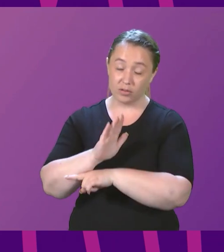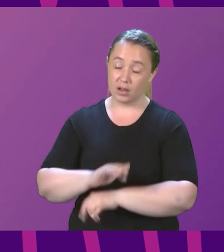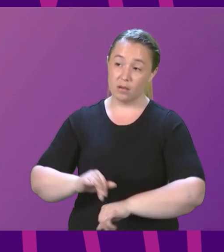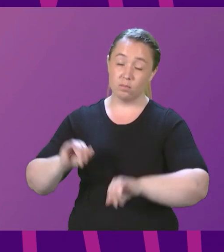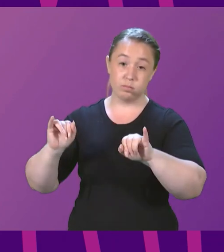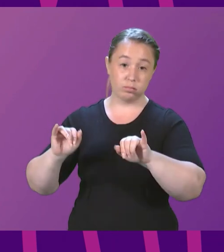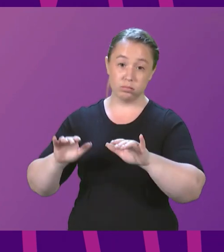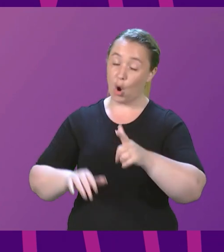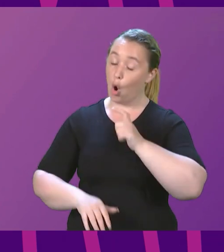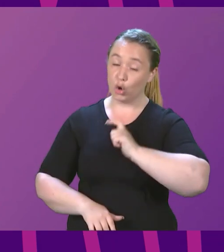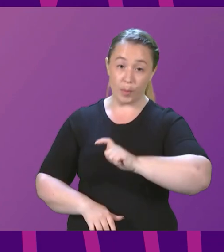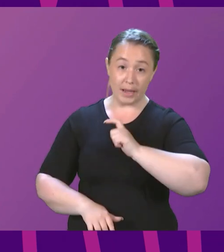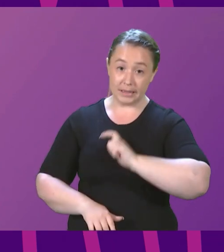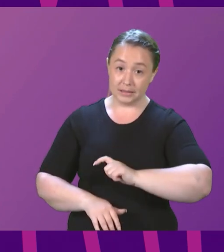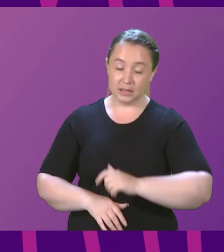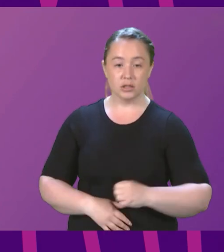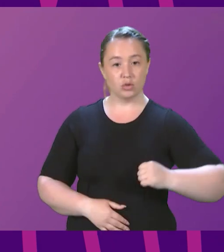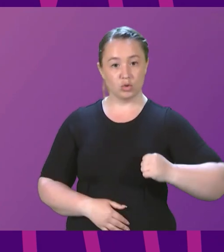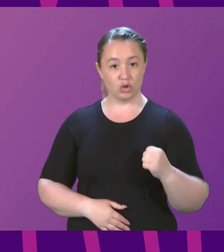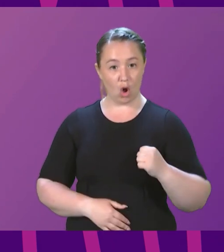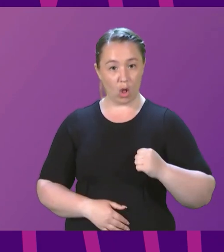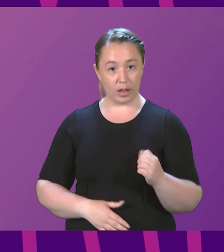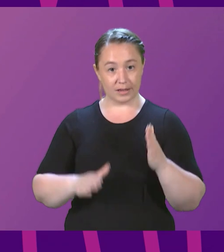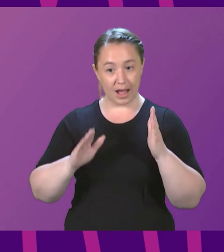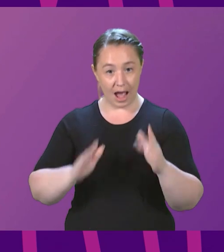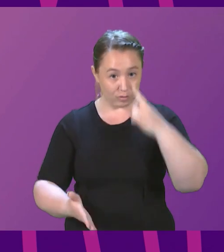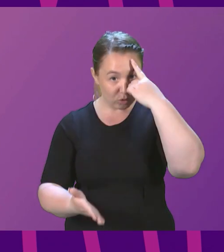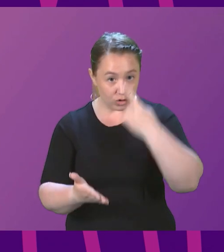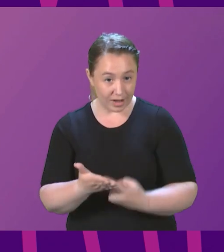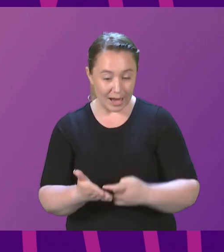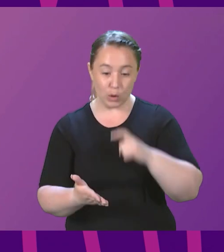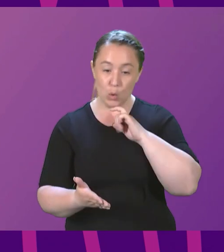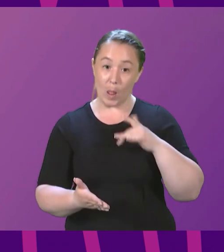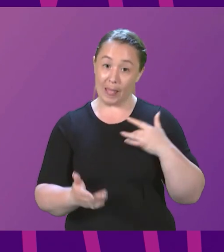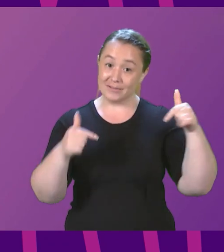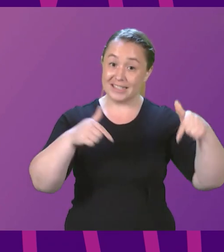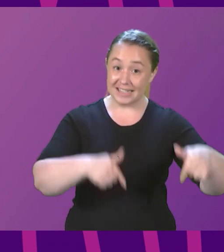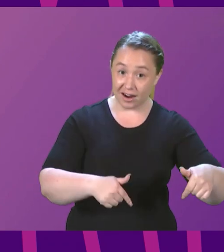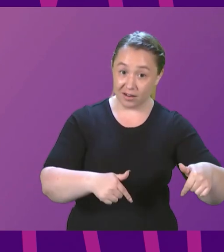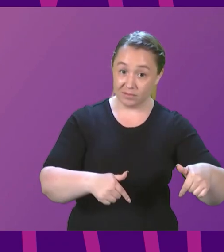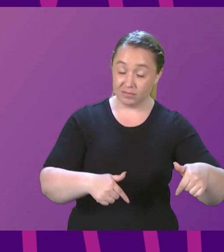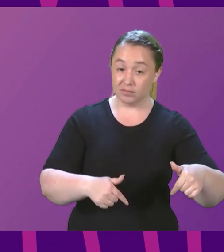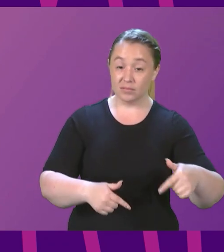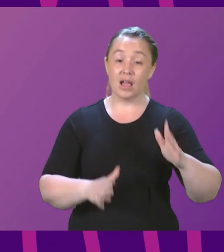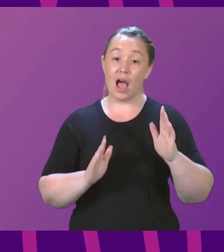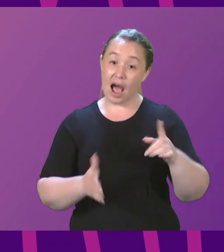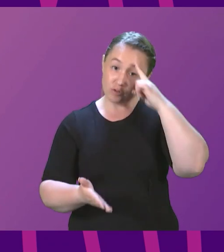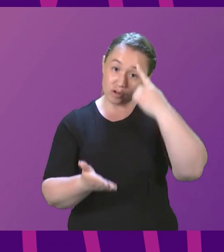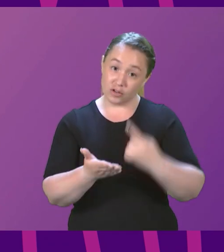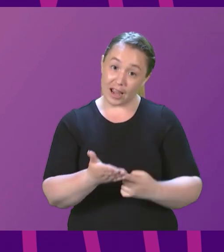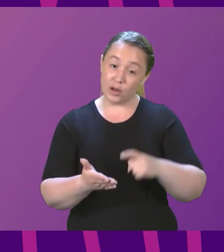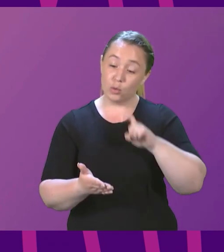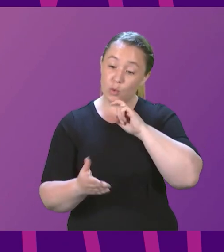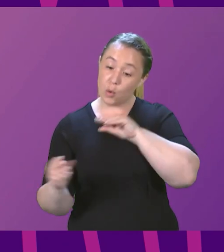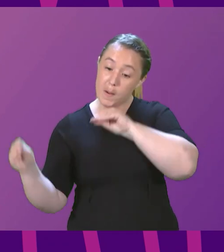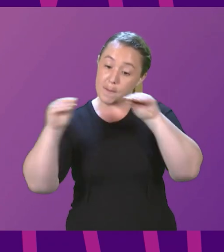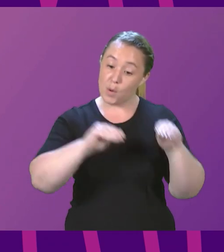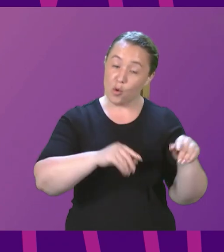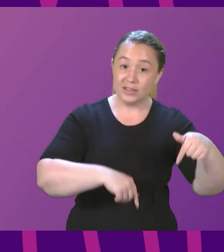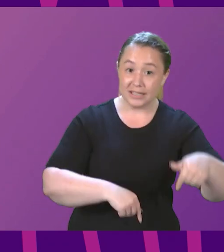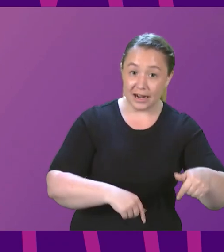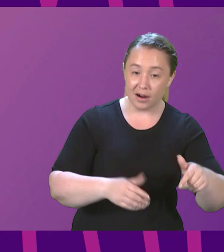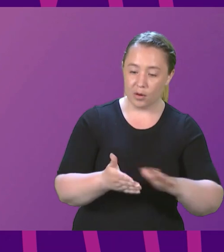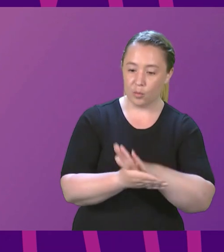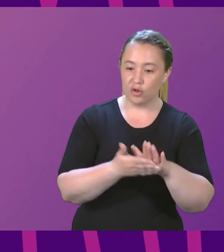needs to be able to determine our population and we need to be able to determine who can come to the country so that we can grow that population,